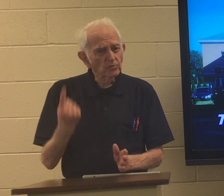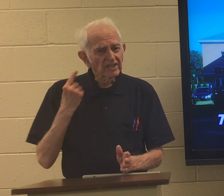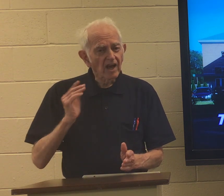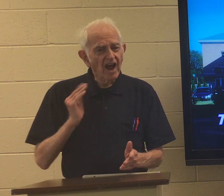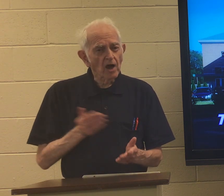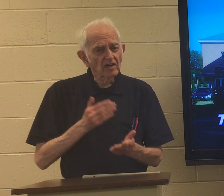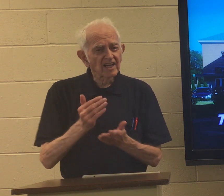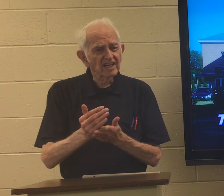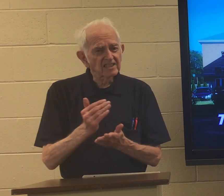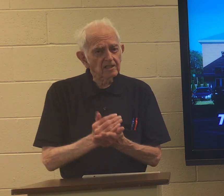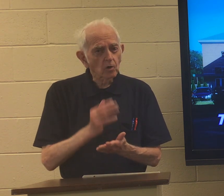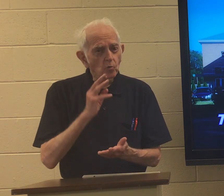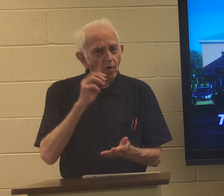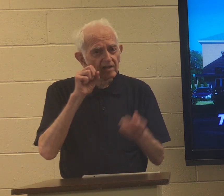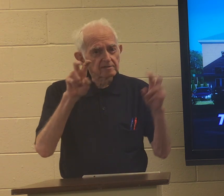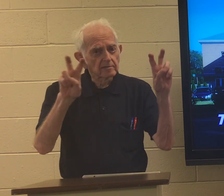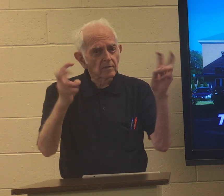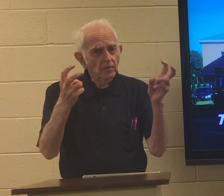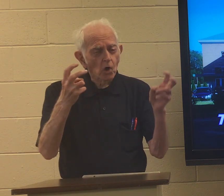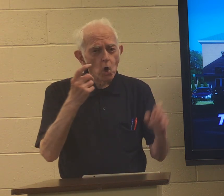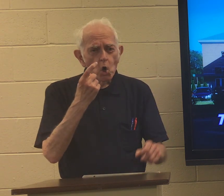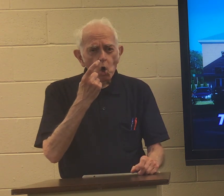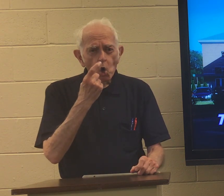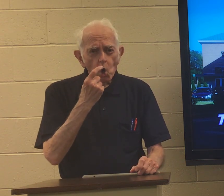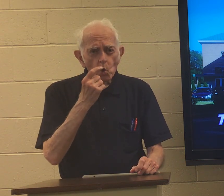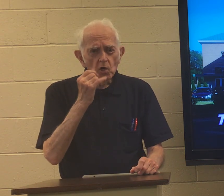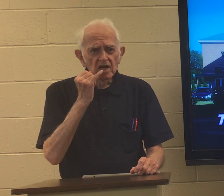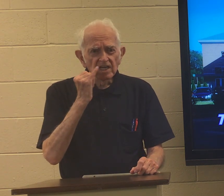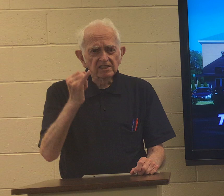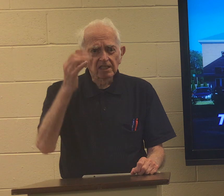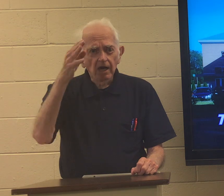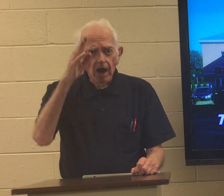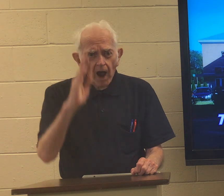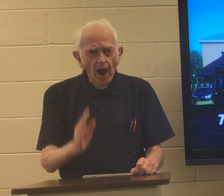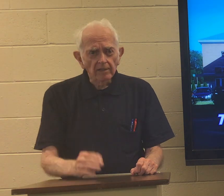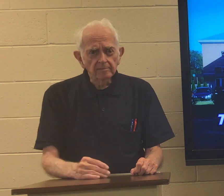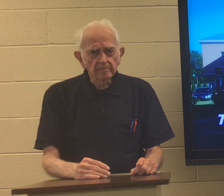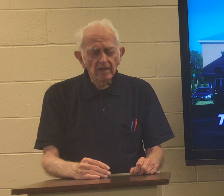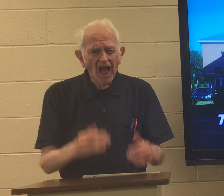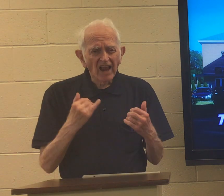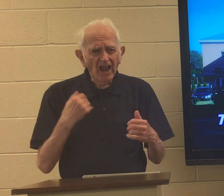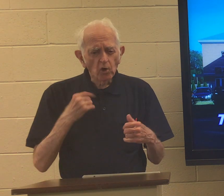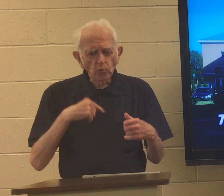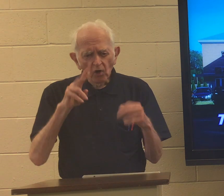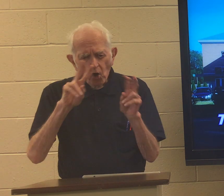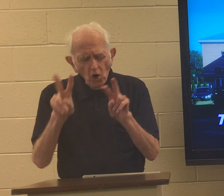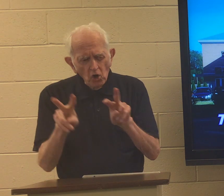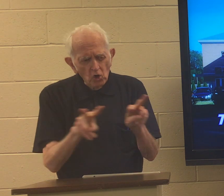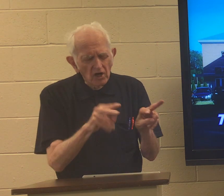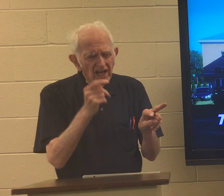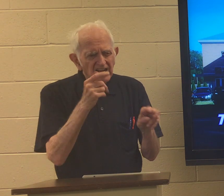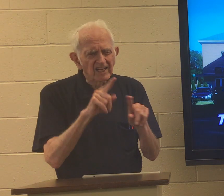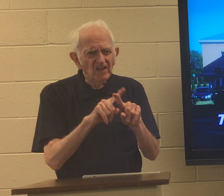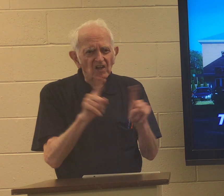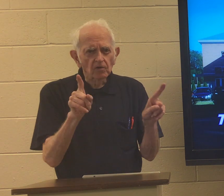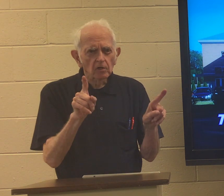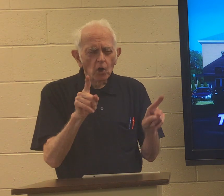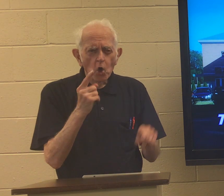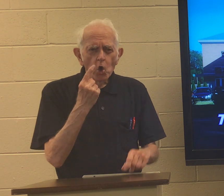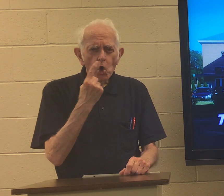Last week, our lesson was, Who is God? Now we look at a